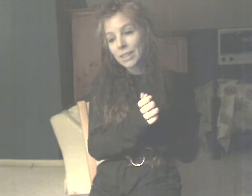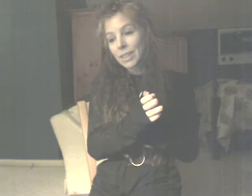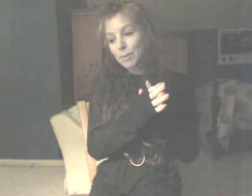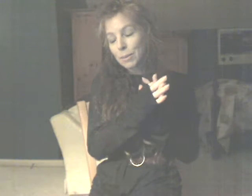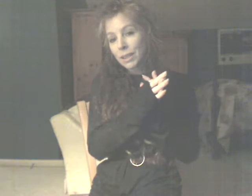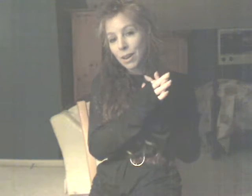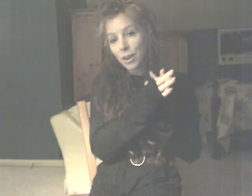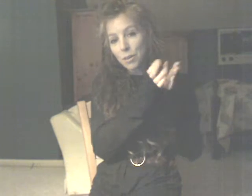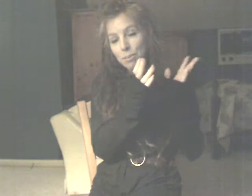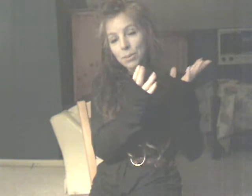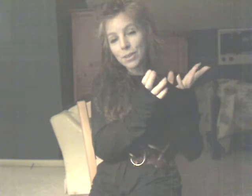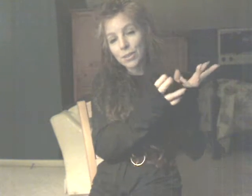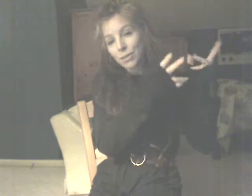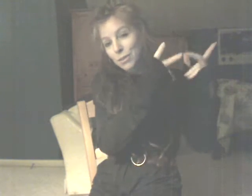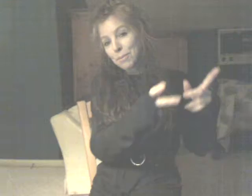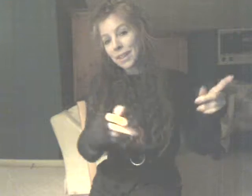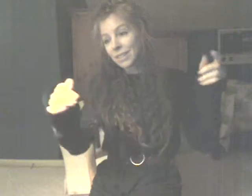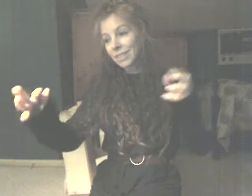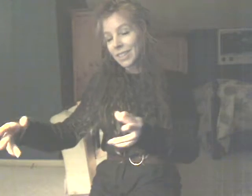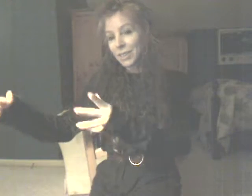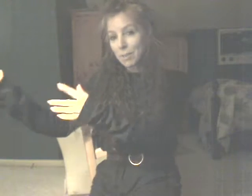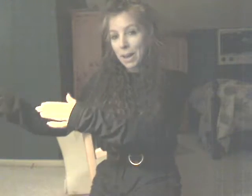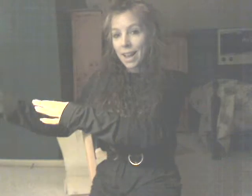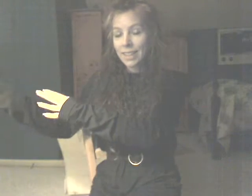this big hope streaming, you know, past.